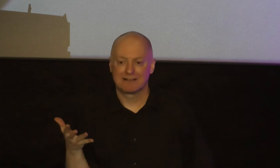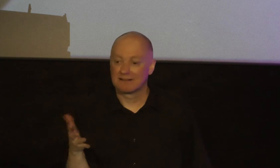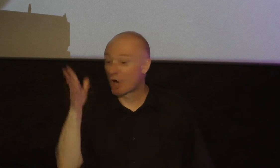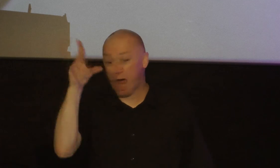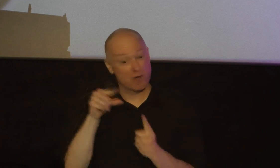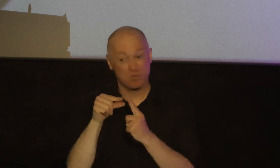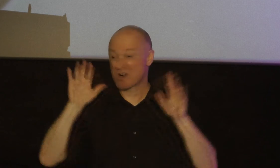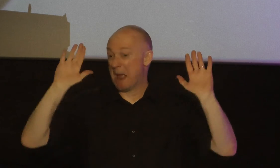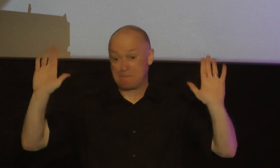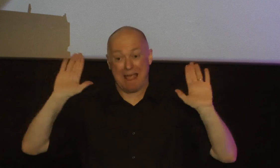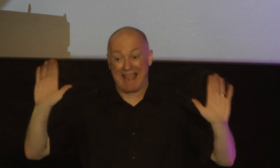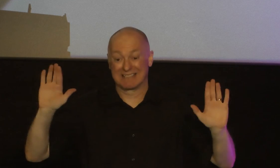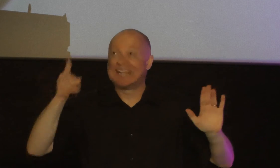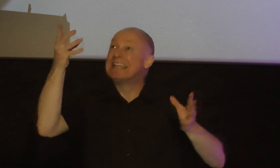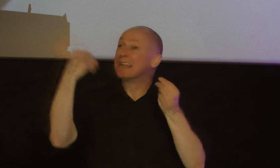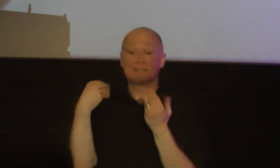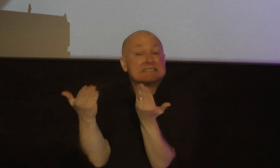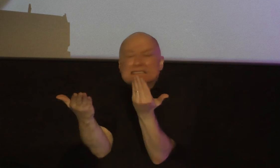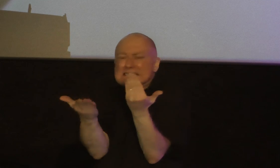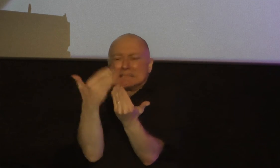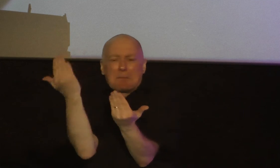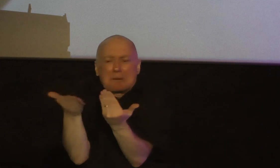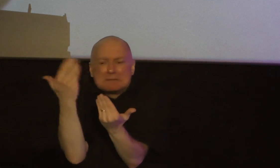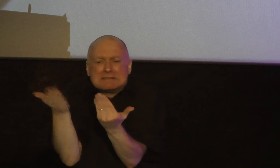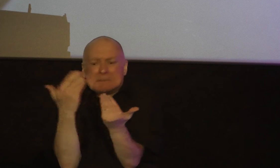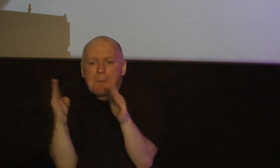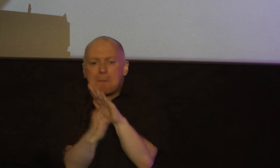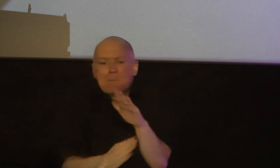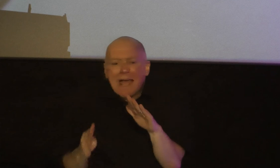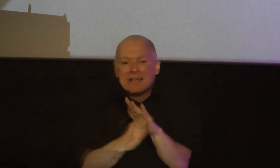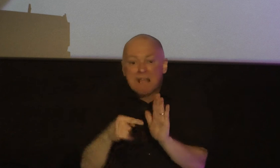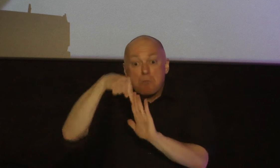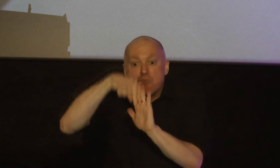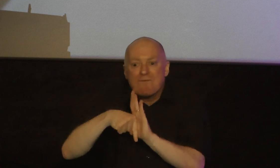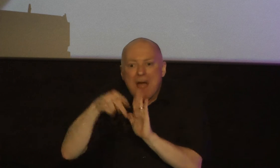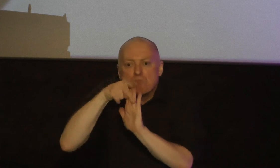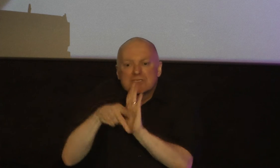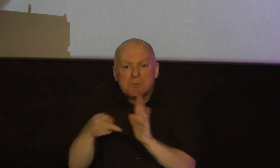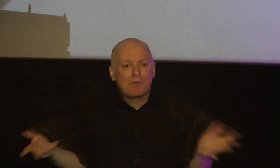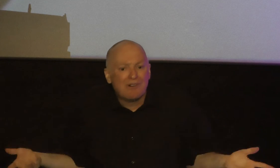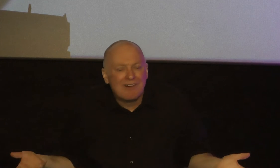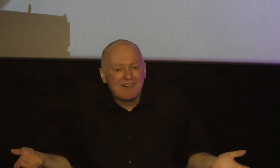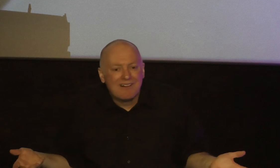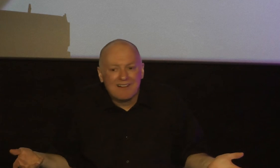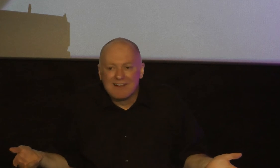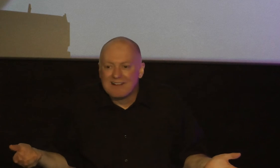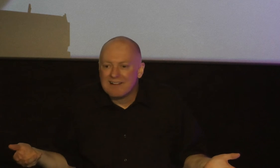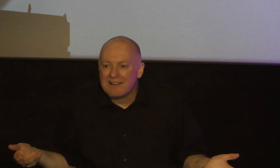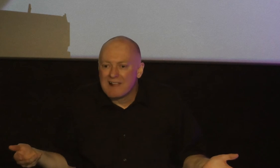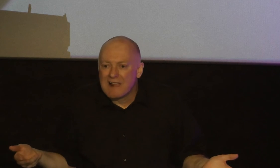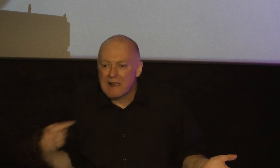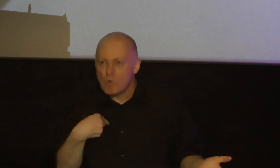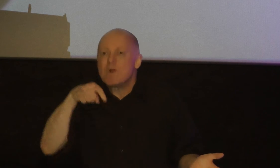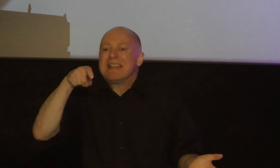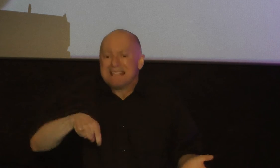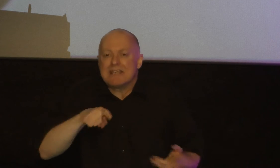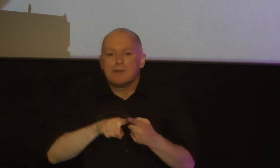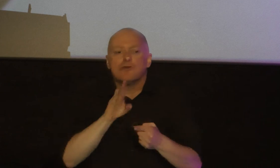he gives us a simple basic profound principle here and we need to be quick